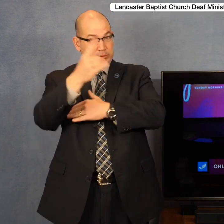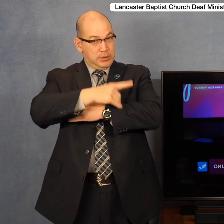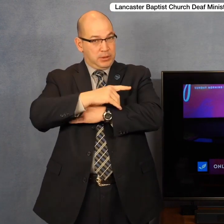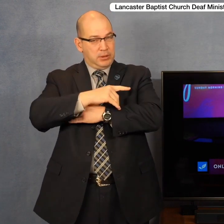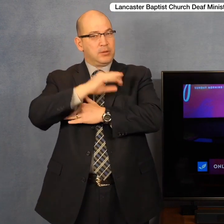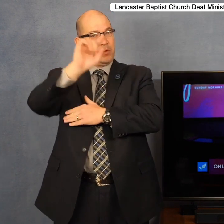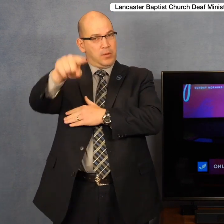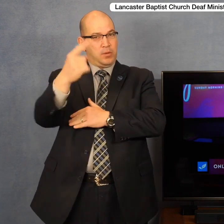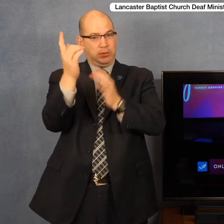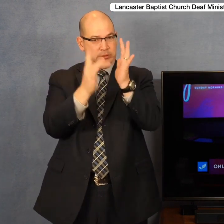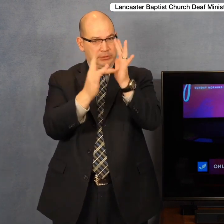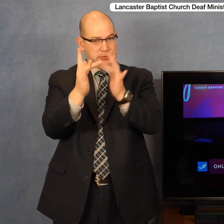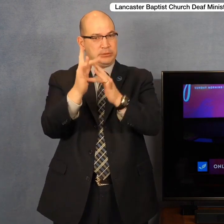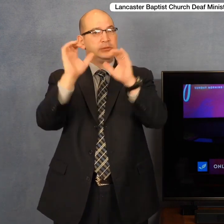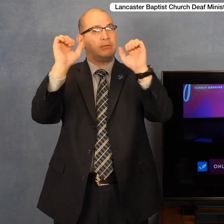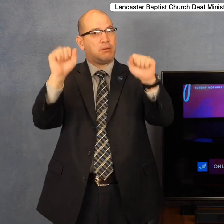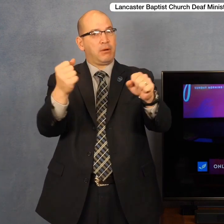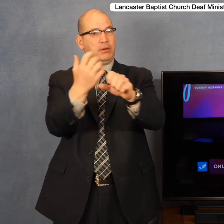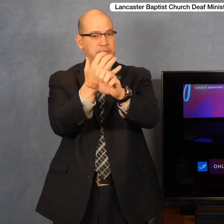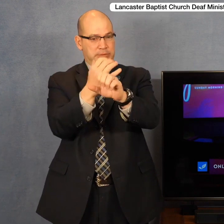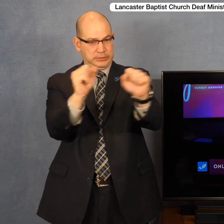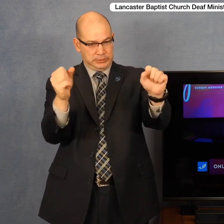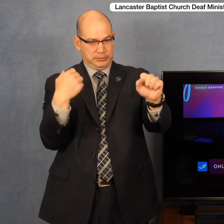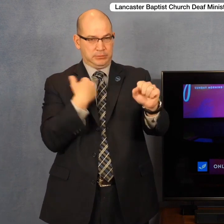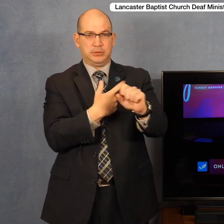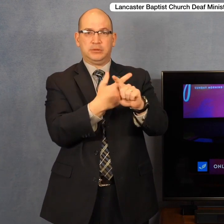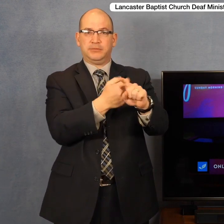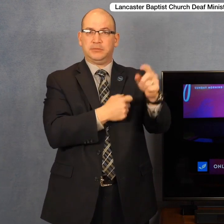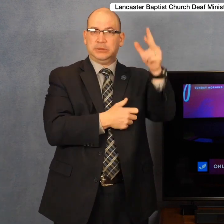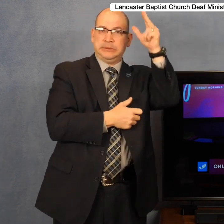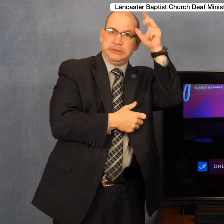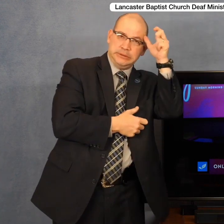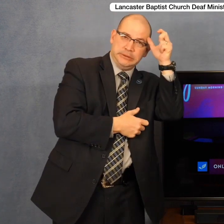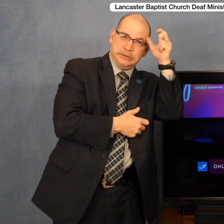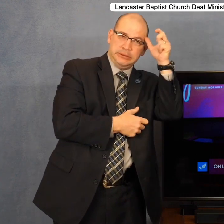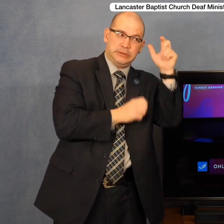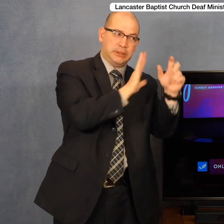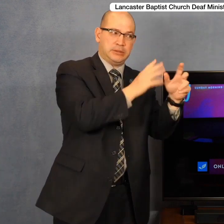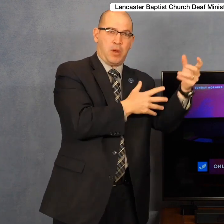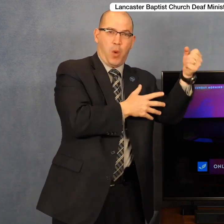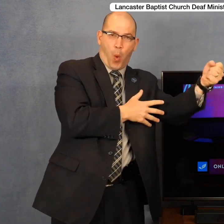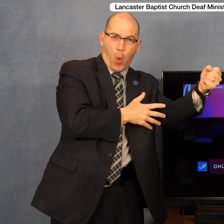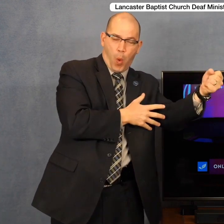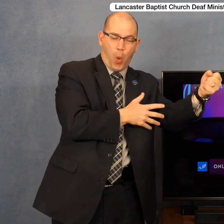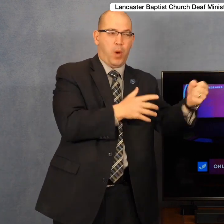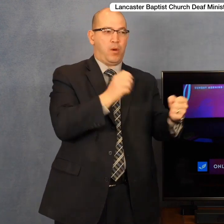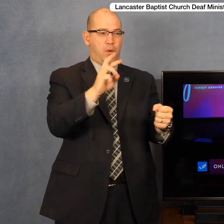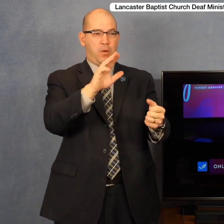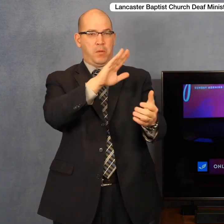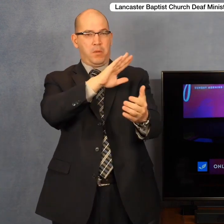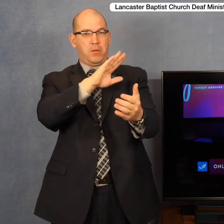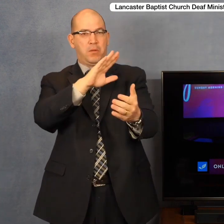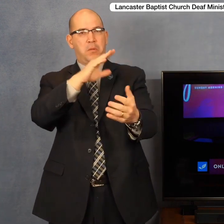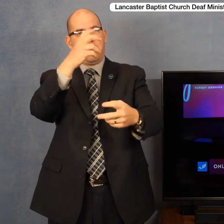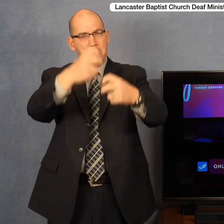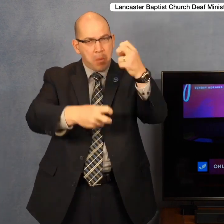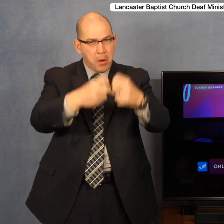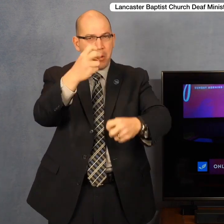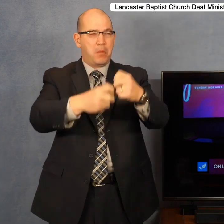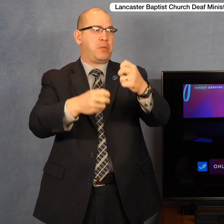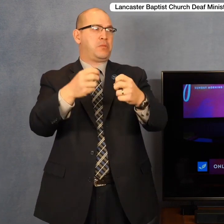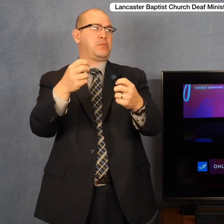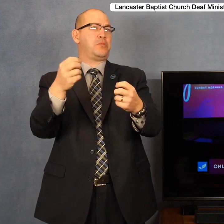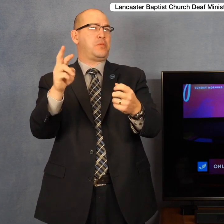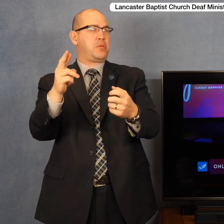trials of this life, and from powers that seem to overwhelm us. And so, turn in your Bible, if you would, please, to Luke